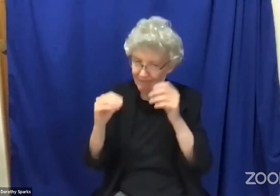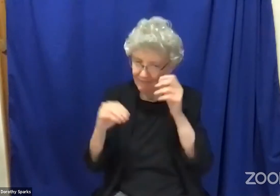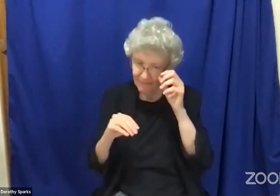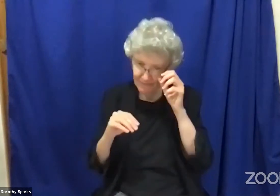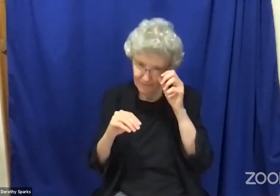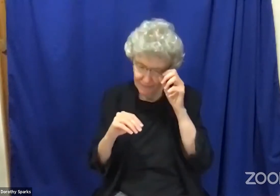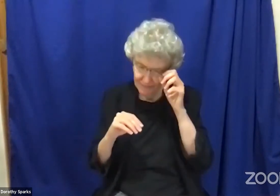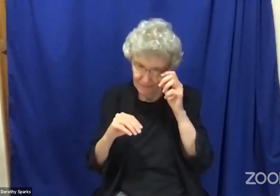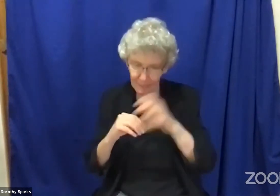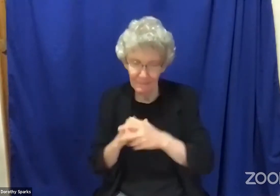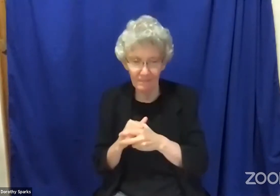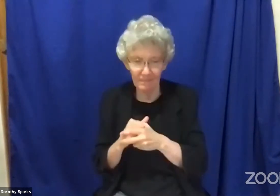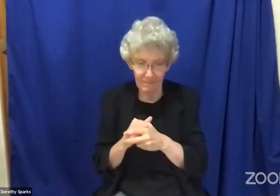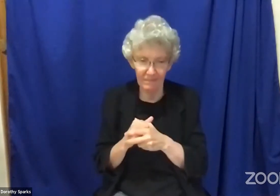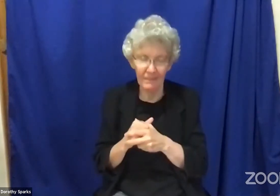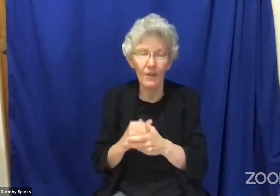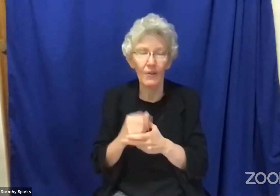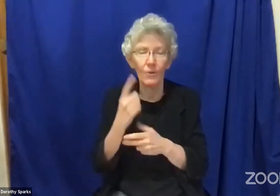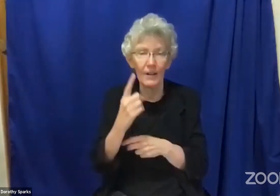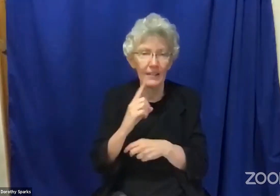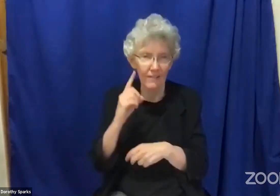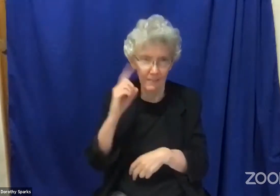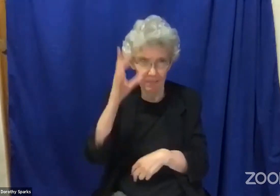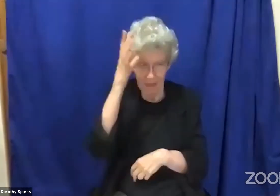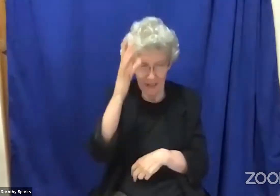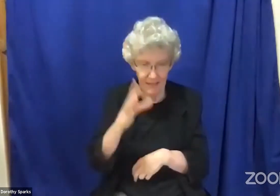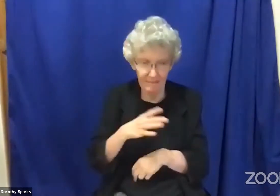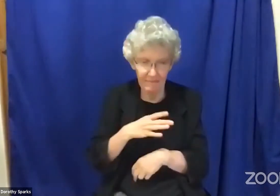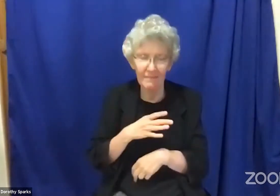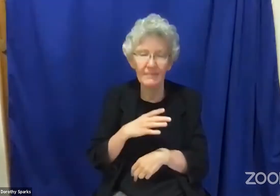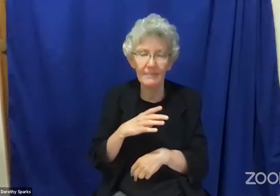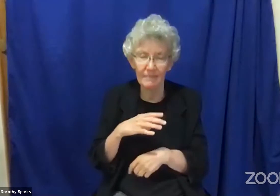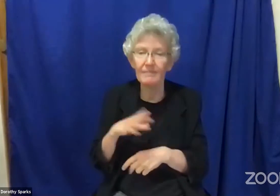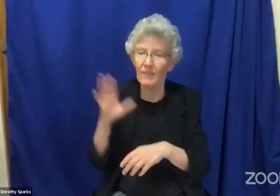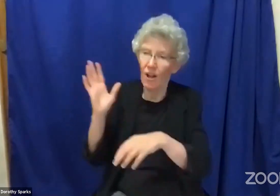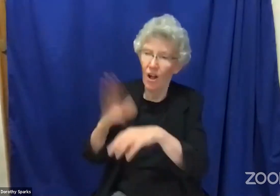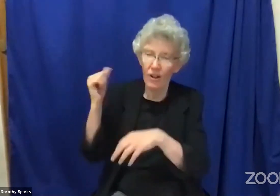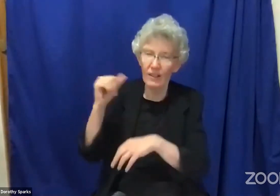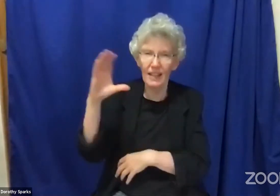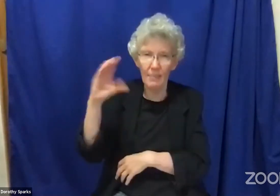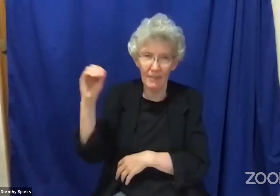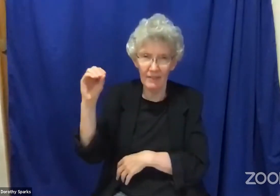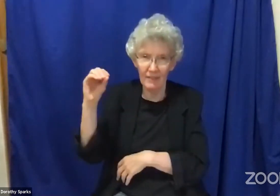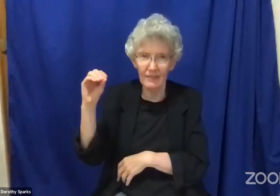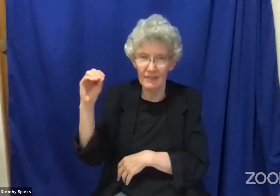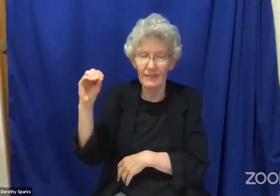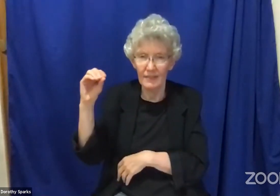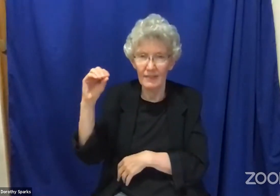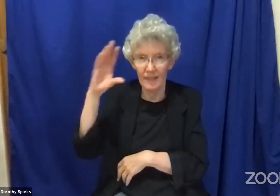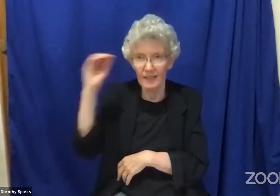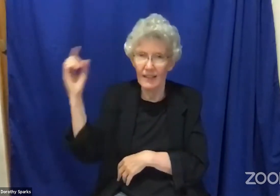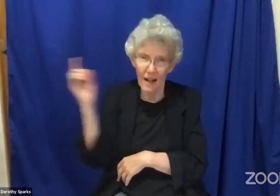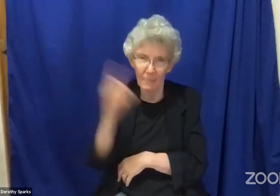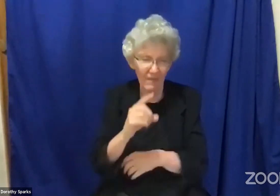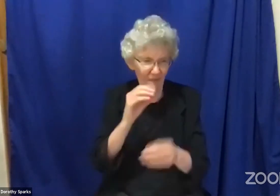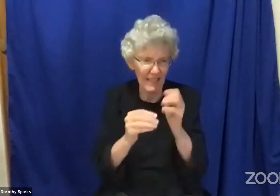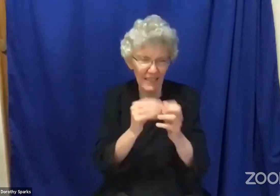now I would like to close with this final story there was one deaf man who had